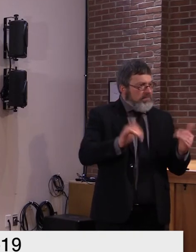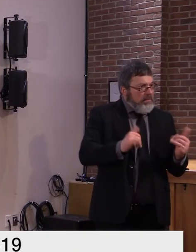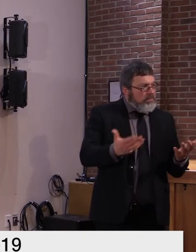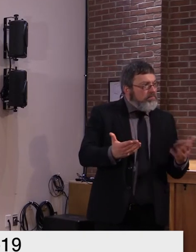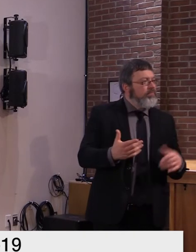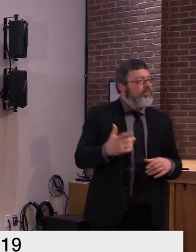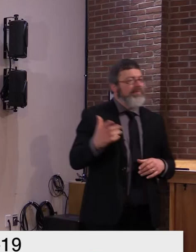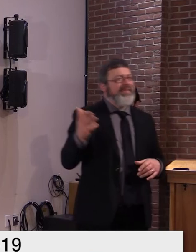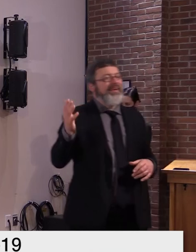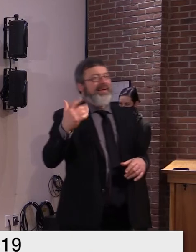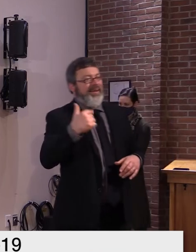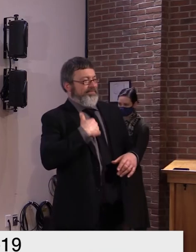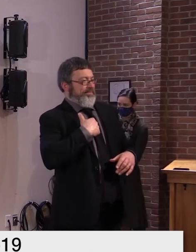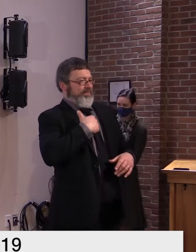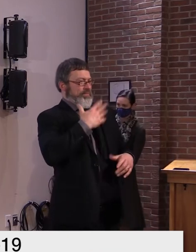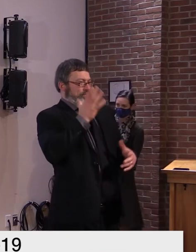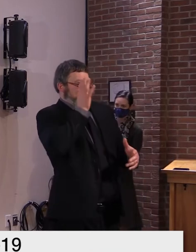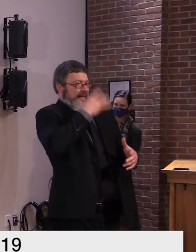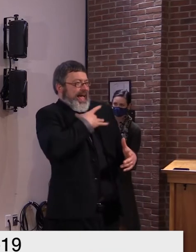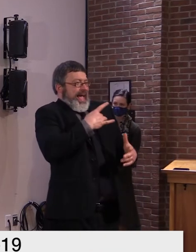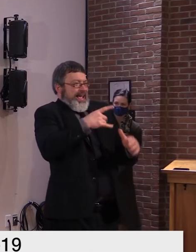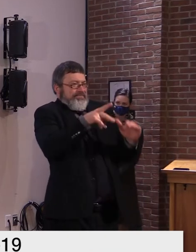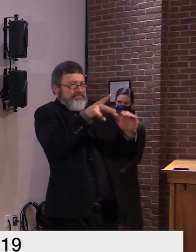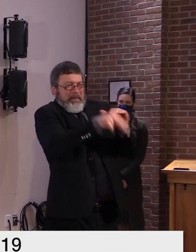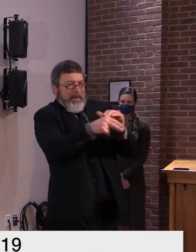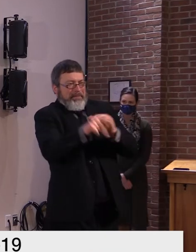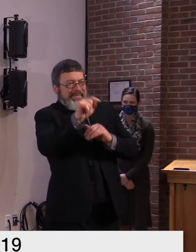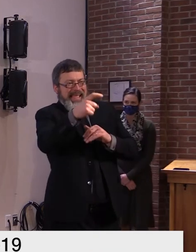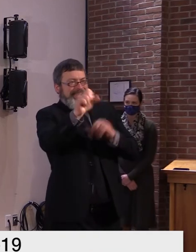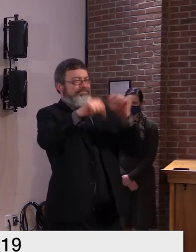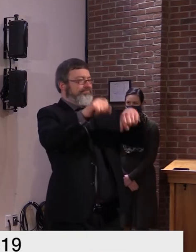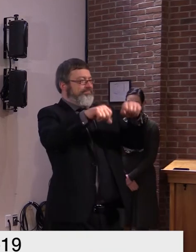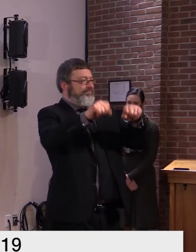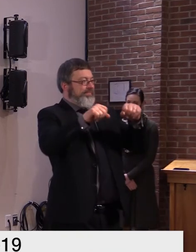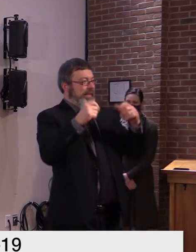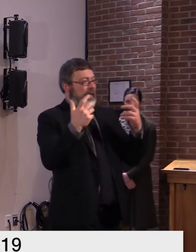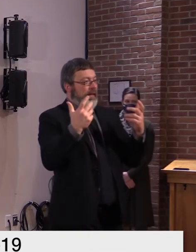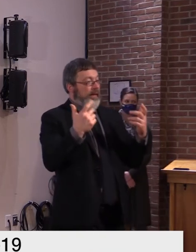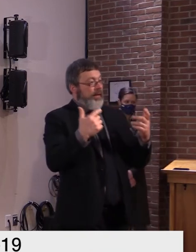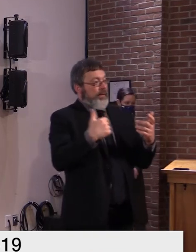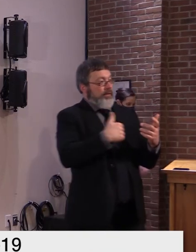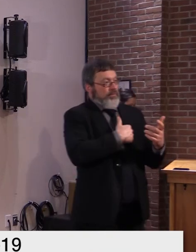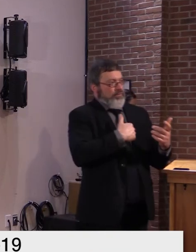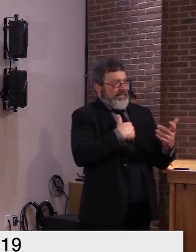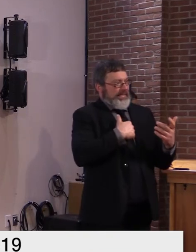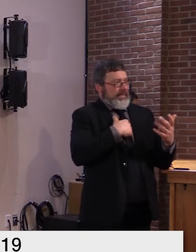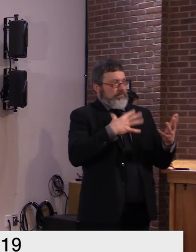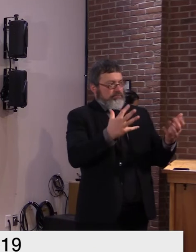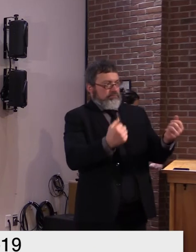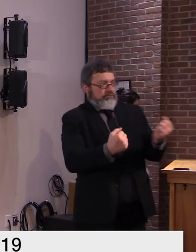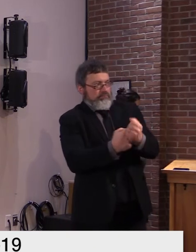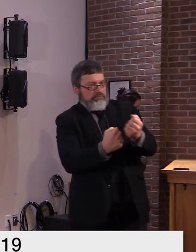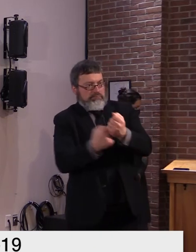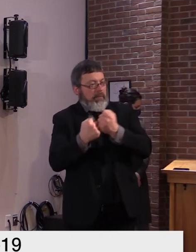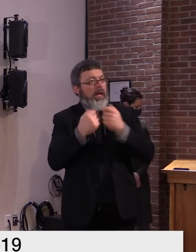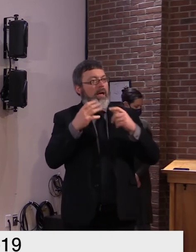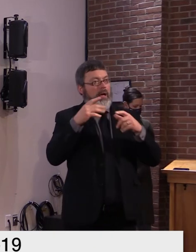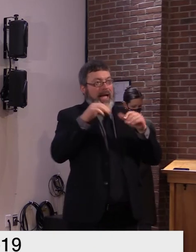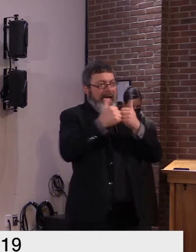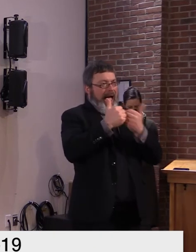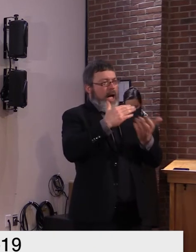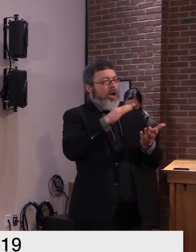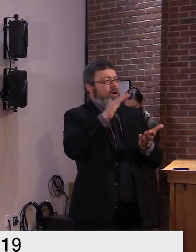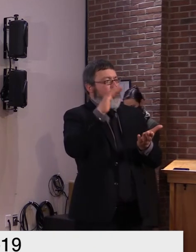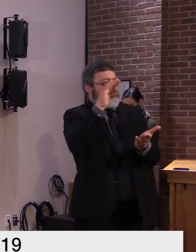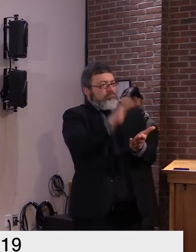and so forth. But we've provided a lot of relief. We know we need to provide more for the hospitality